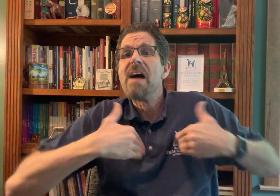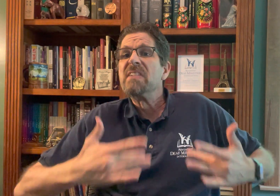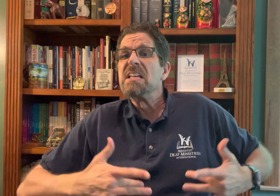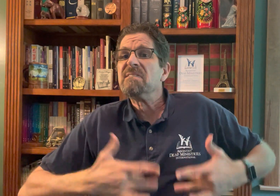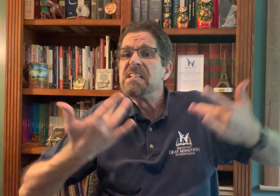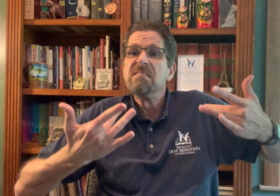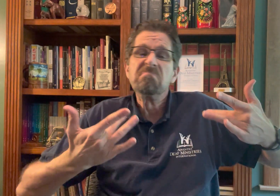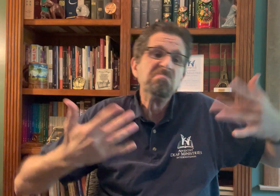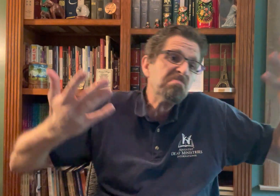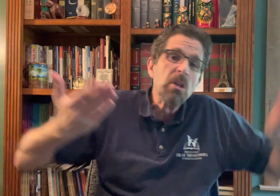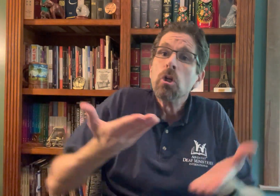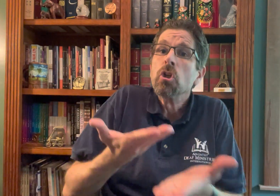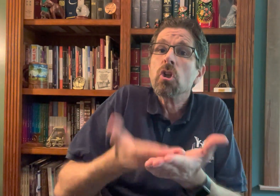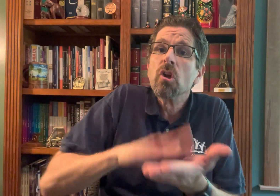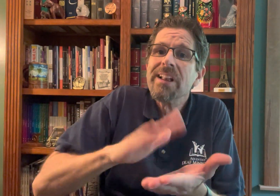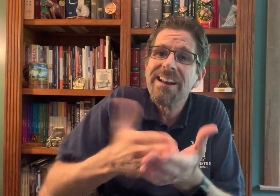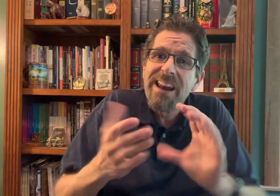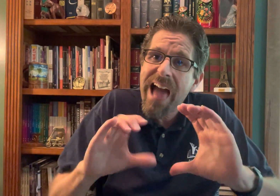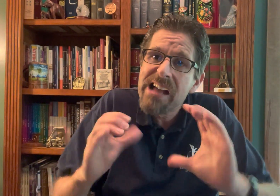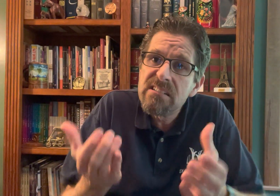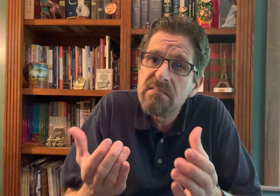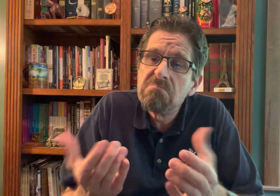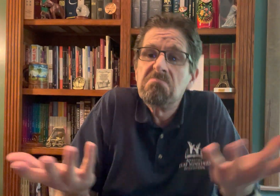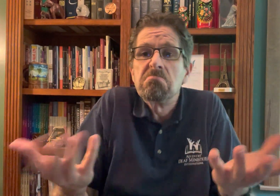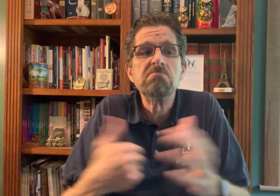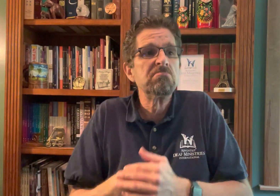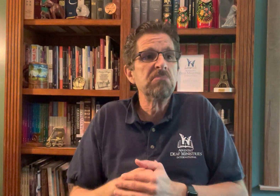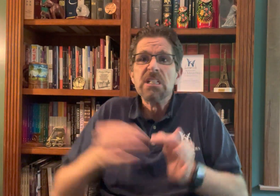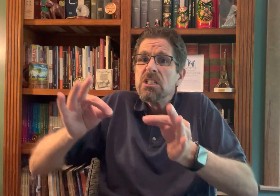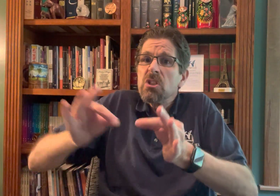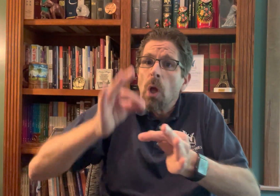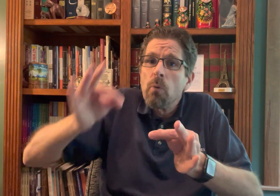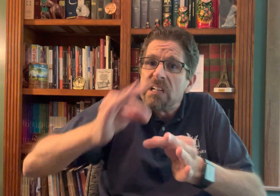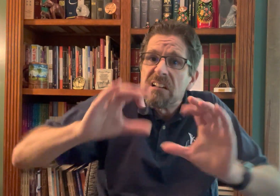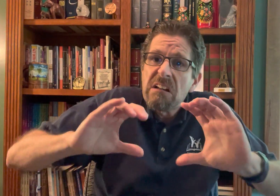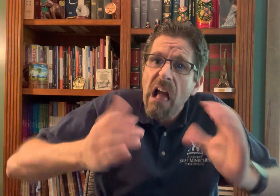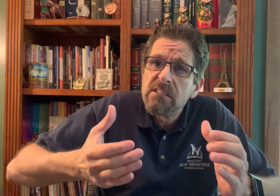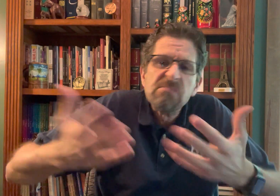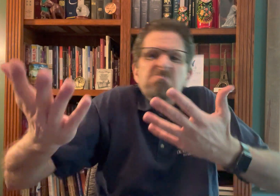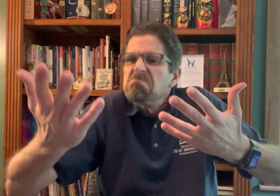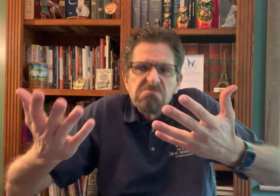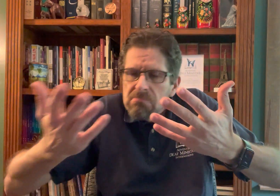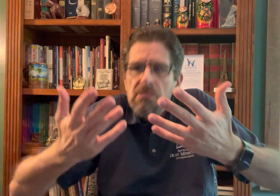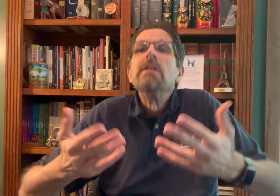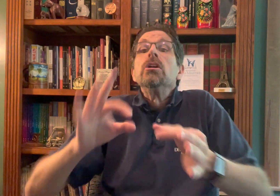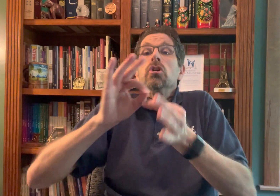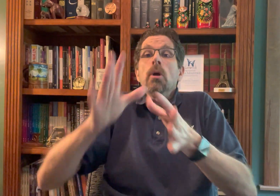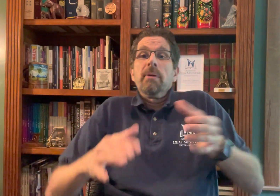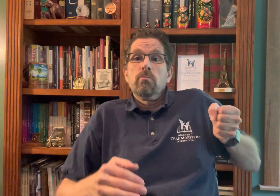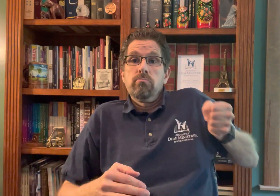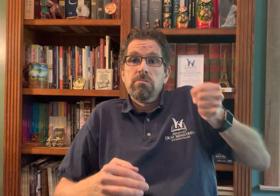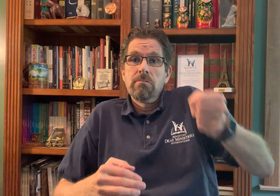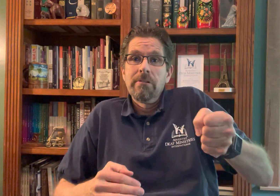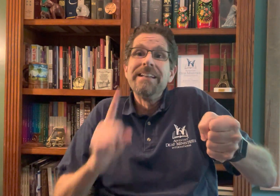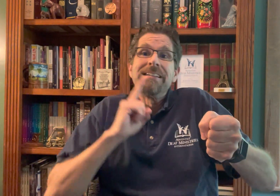the deaf and hearing, especially if there was a special event that was given, whether it was a cooking class